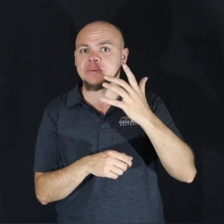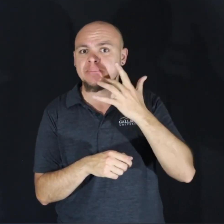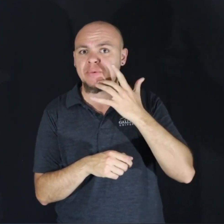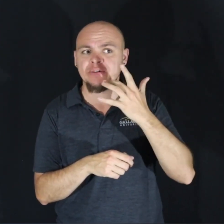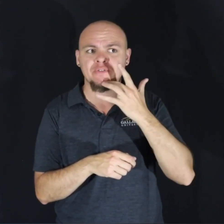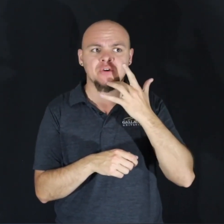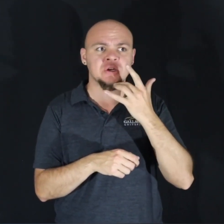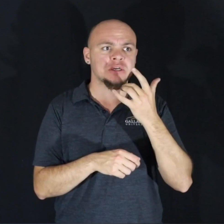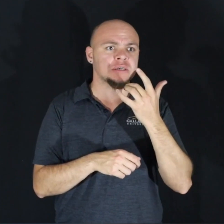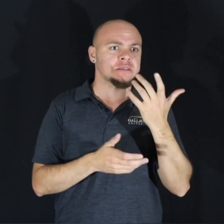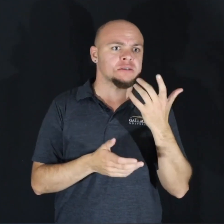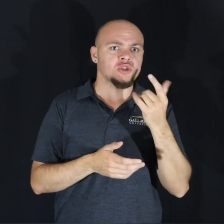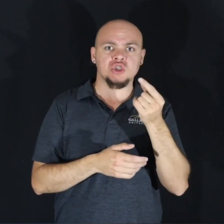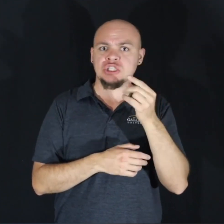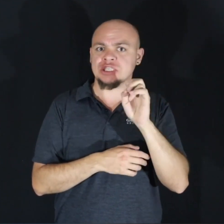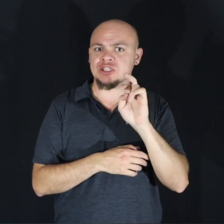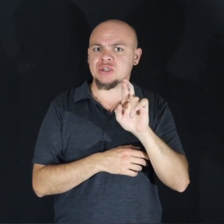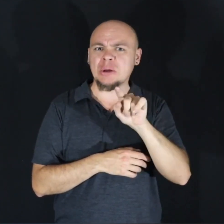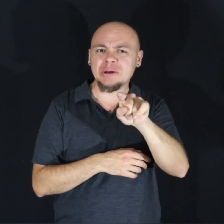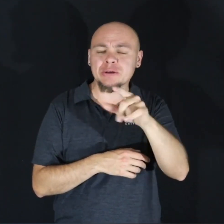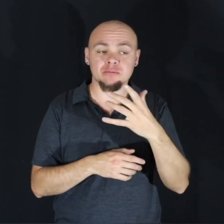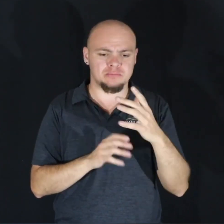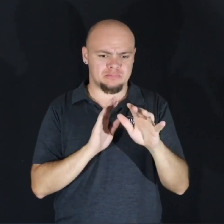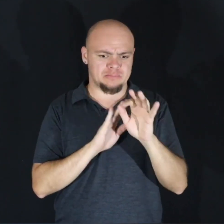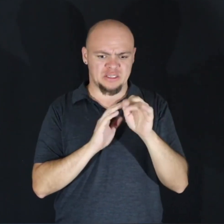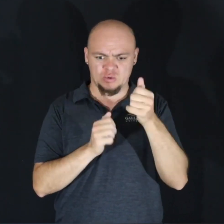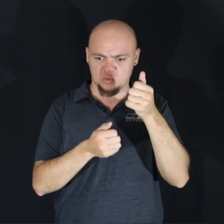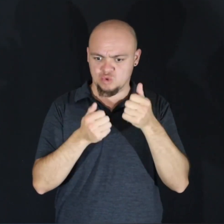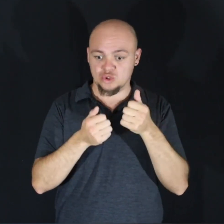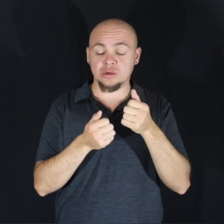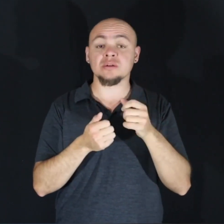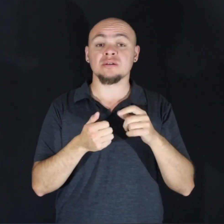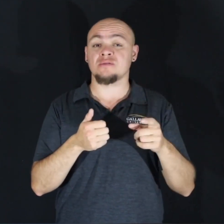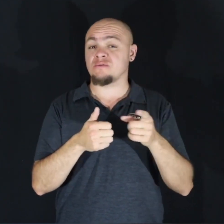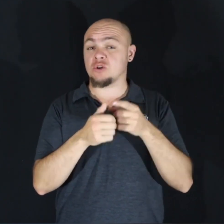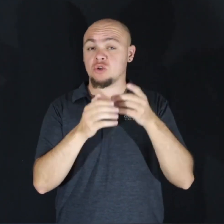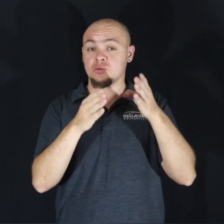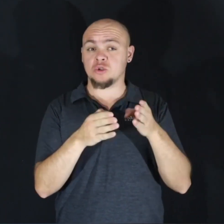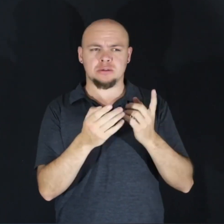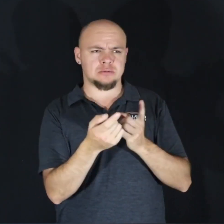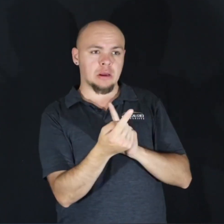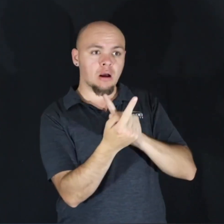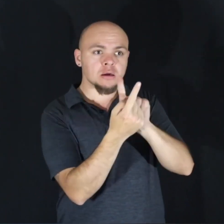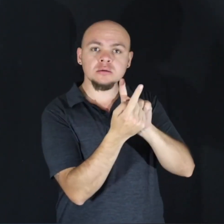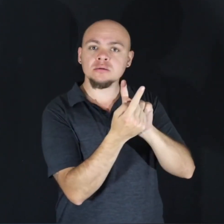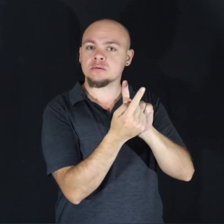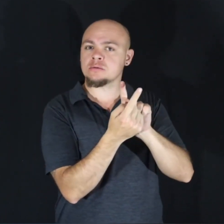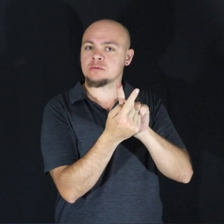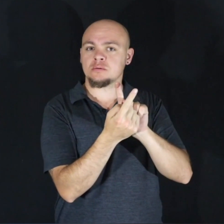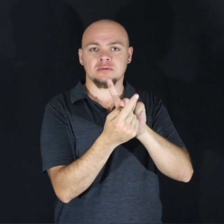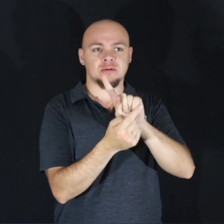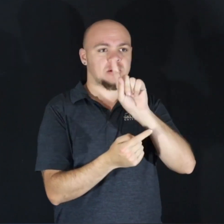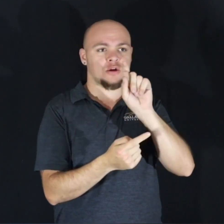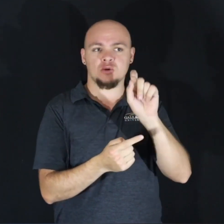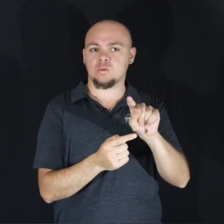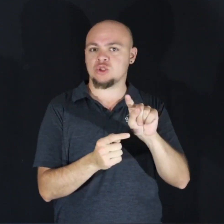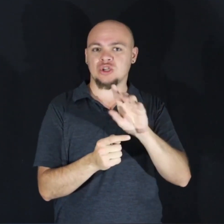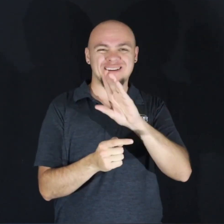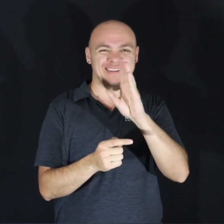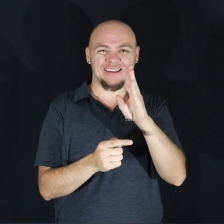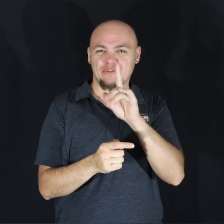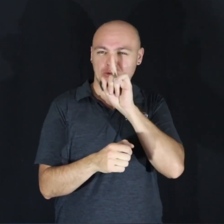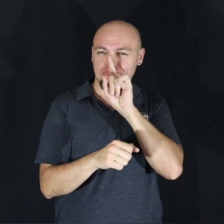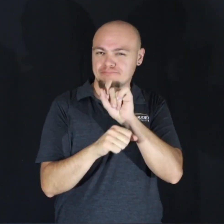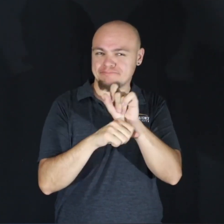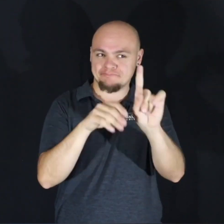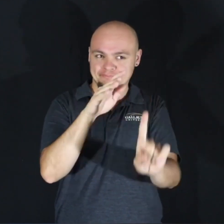they all come to mind, but which do you pick? When you first meet someone new, this question is never explicitly stated,